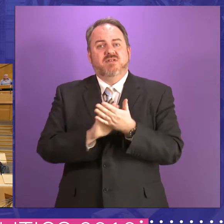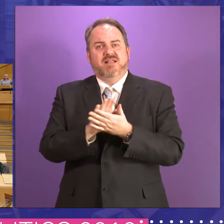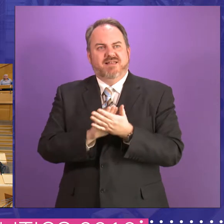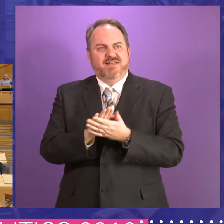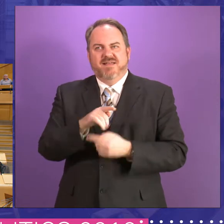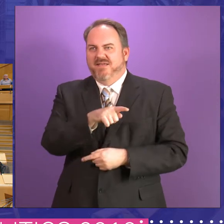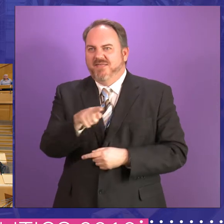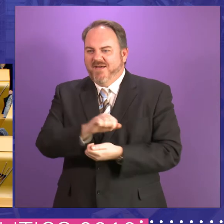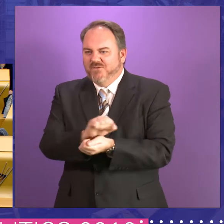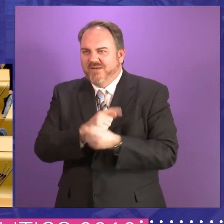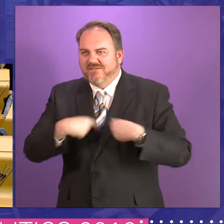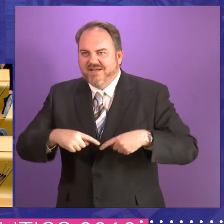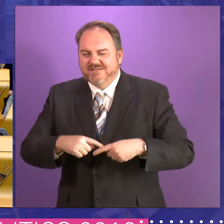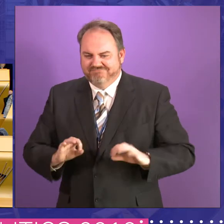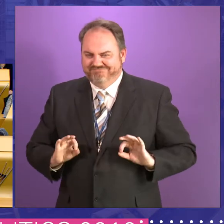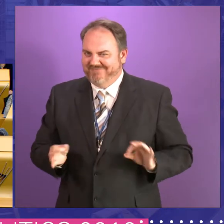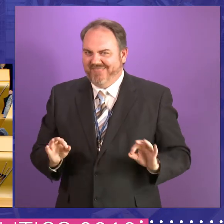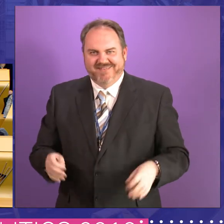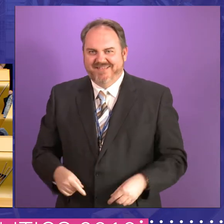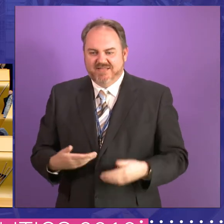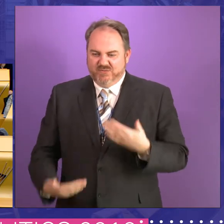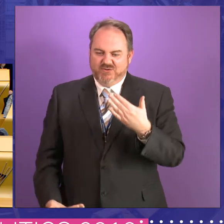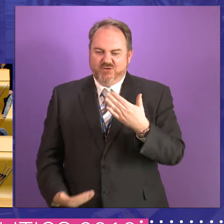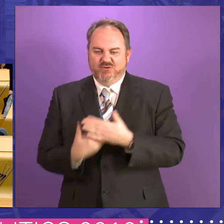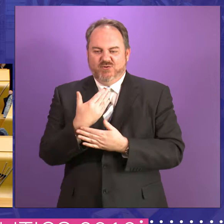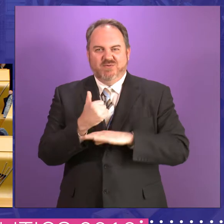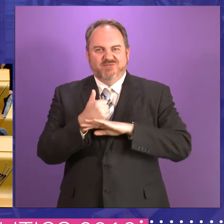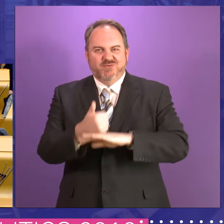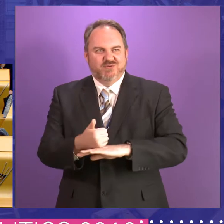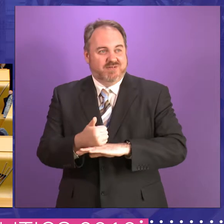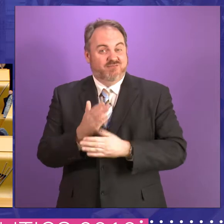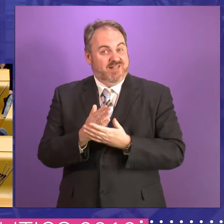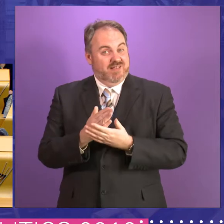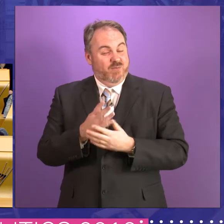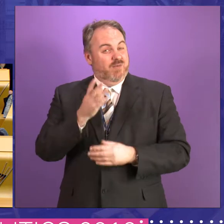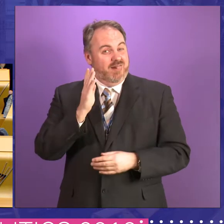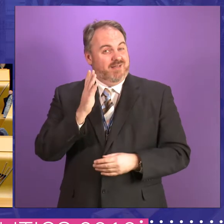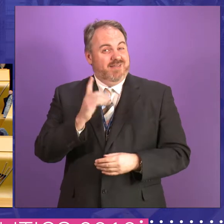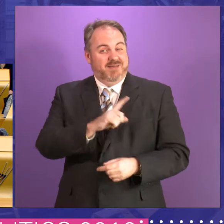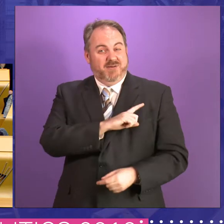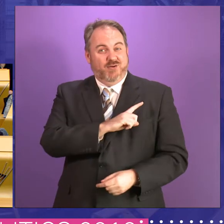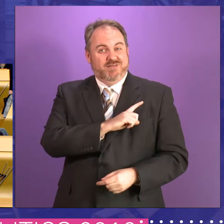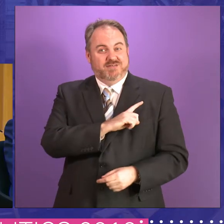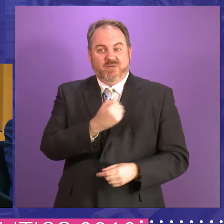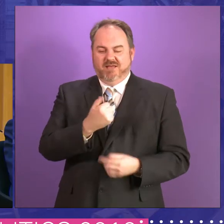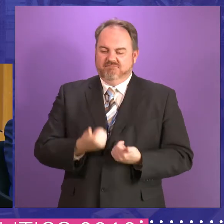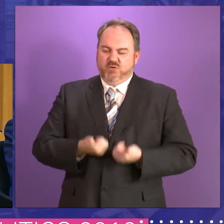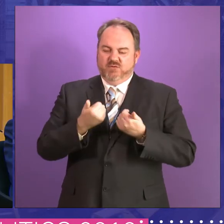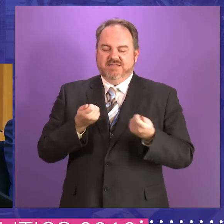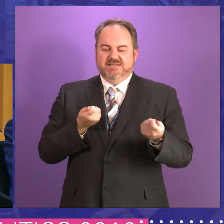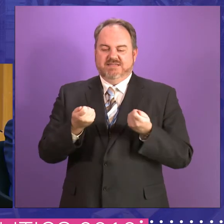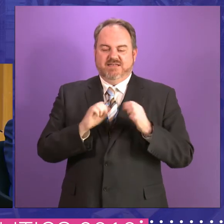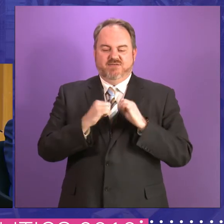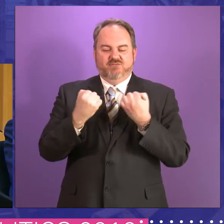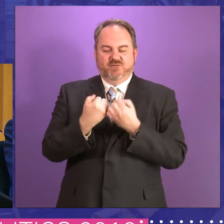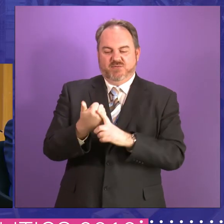forgiveness for those mistakes. It was a new institution. We were really, really lucky that we had the steering group who